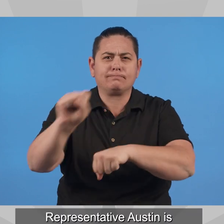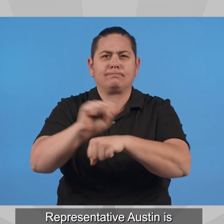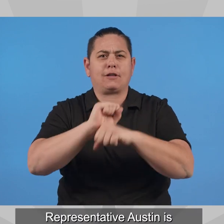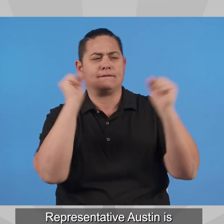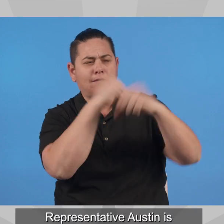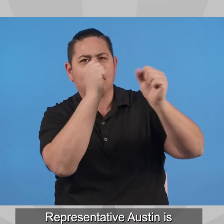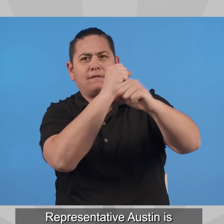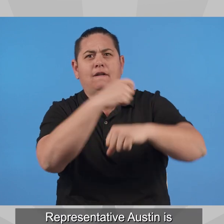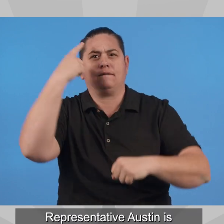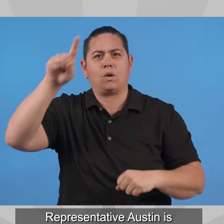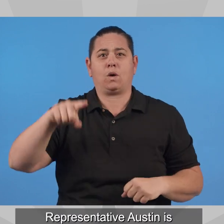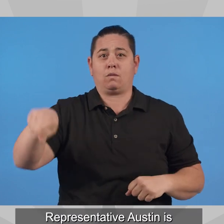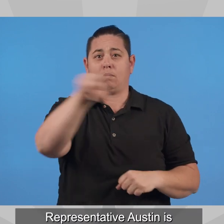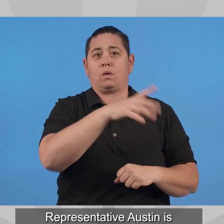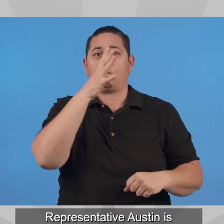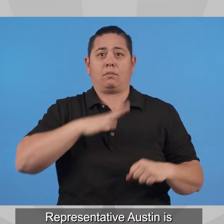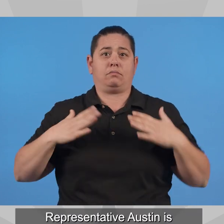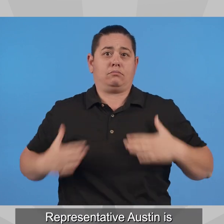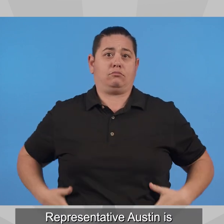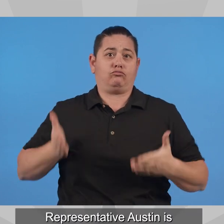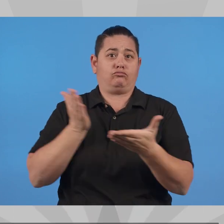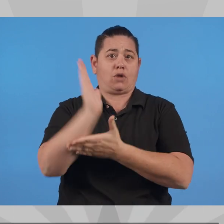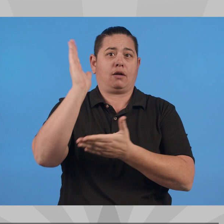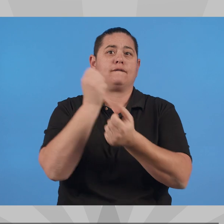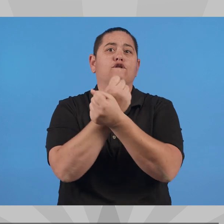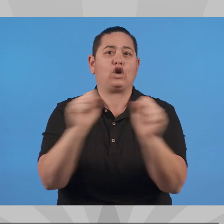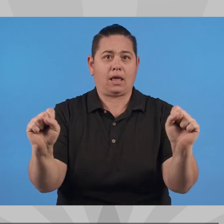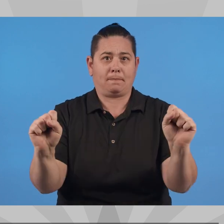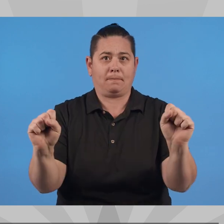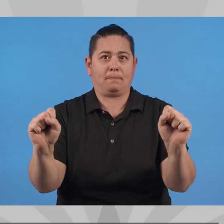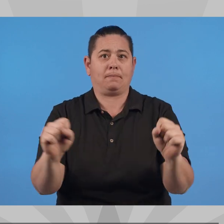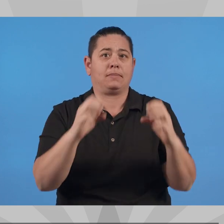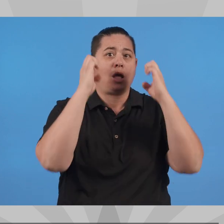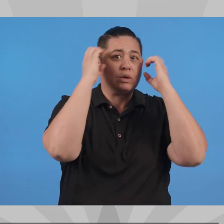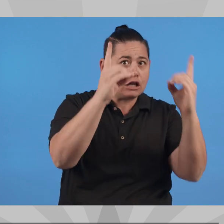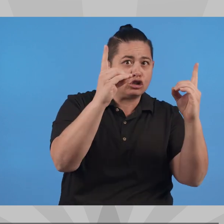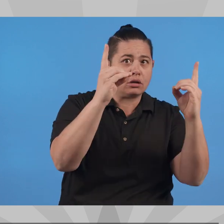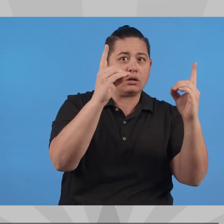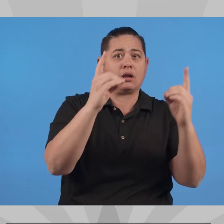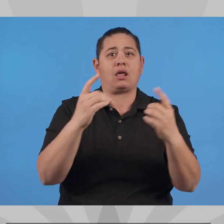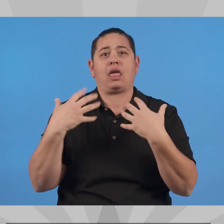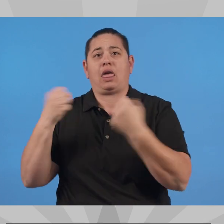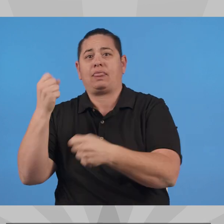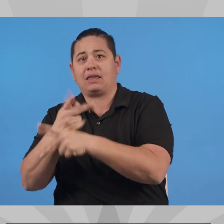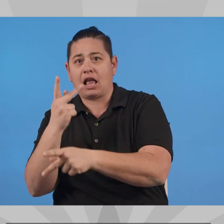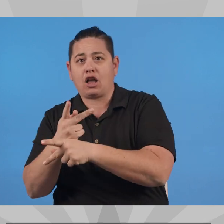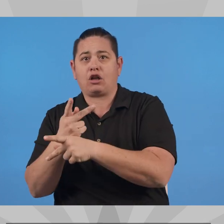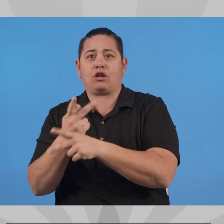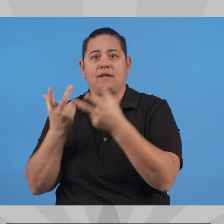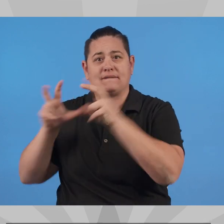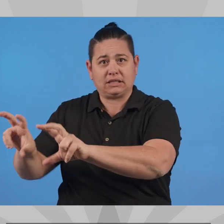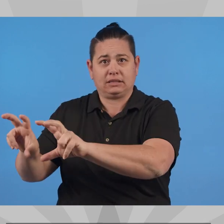Representative Austin is committed to continuing their work by advocating for reproductive freedoms, investing in